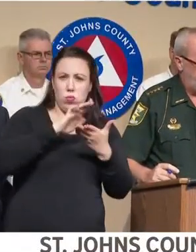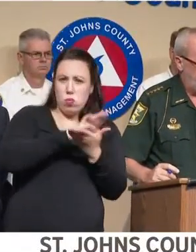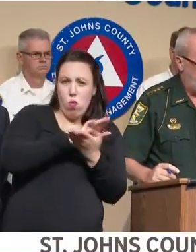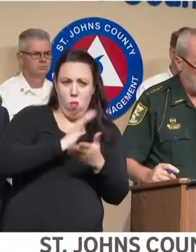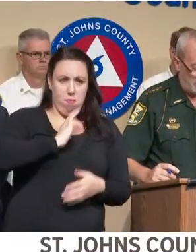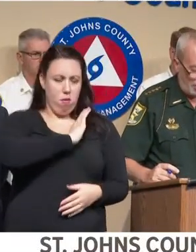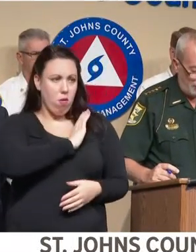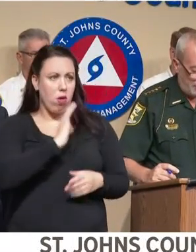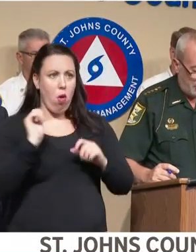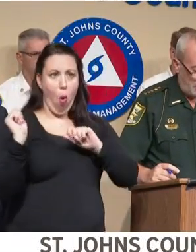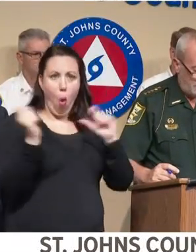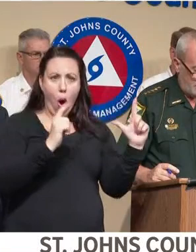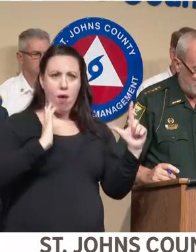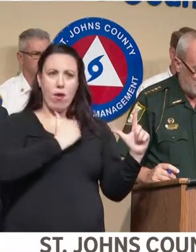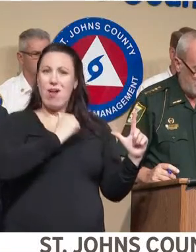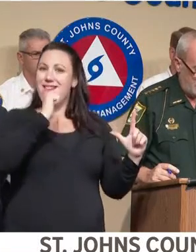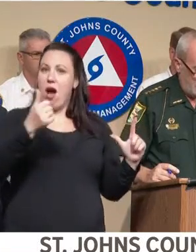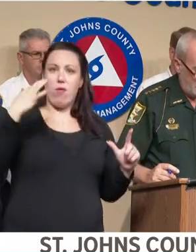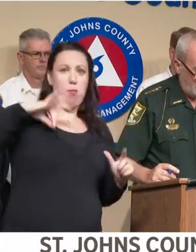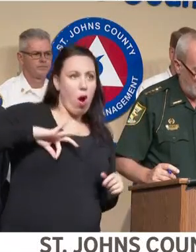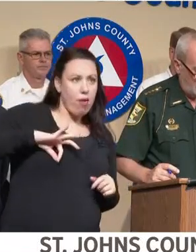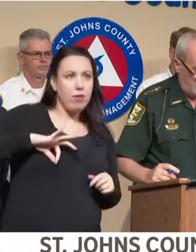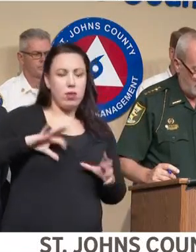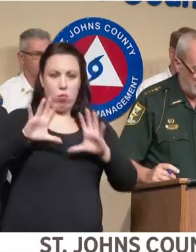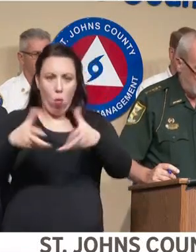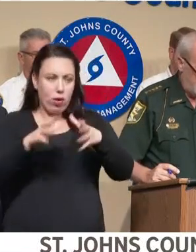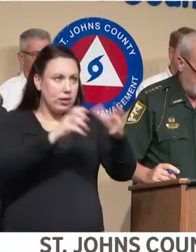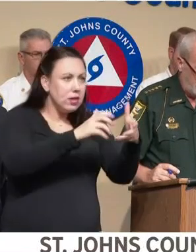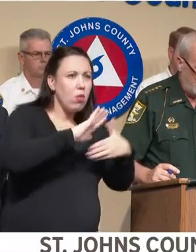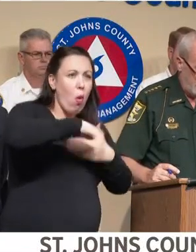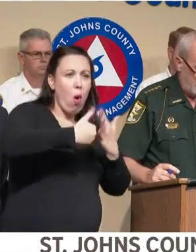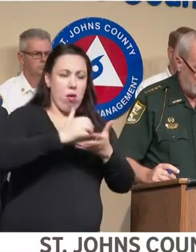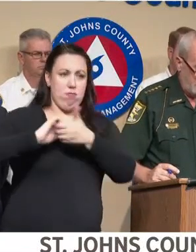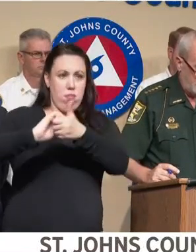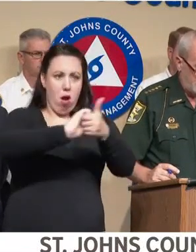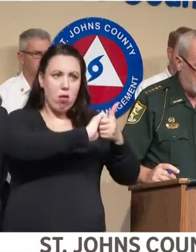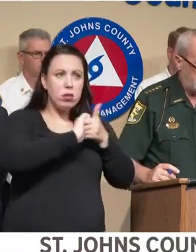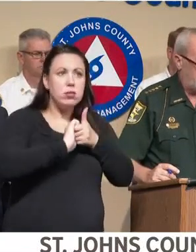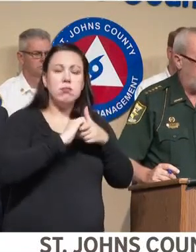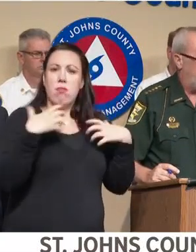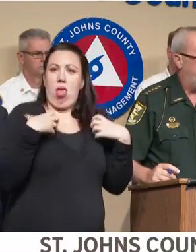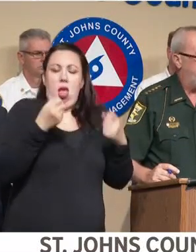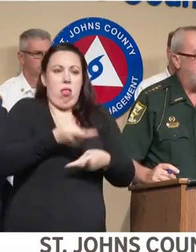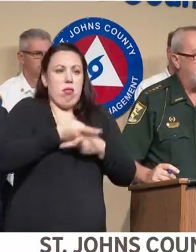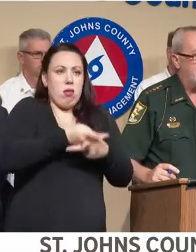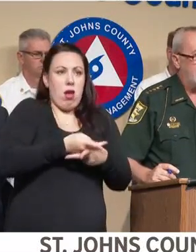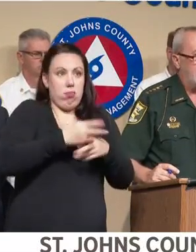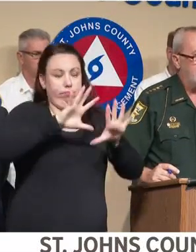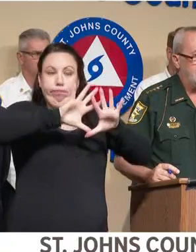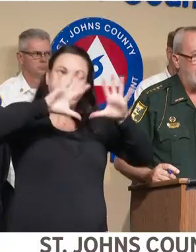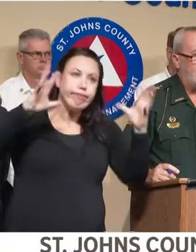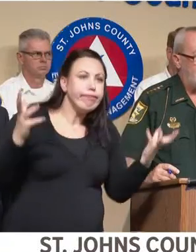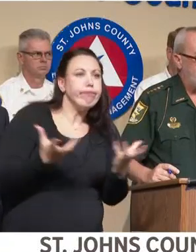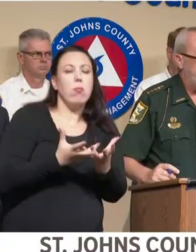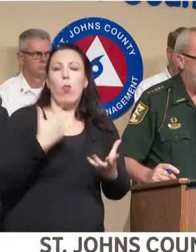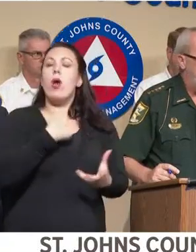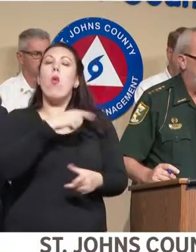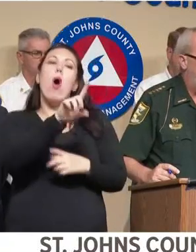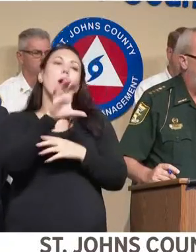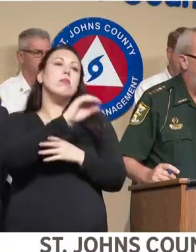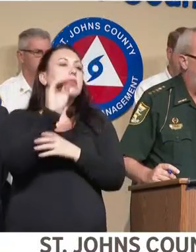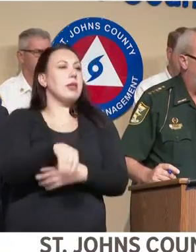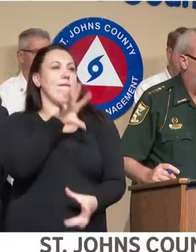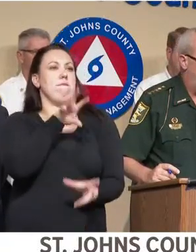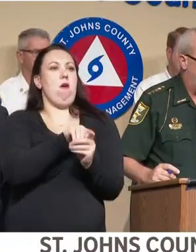all of our not-for-profit partners, all of our partners in the healthcare fields, We are fully engaged and 100